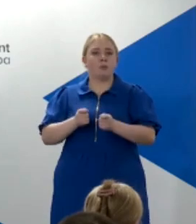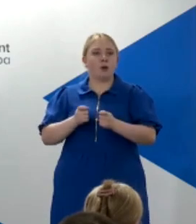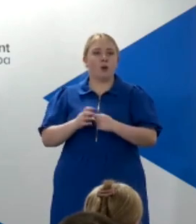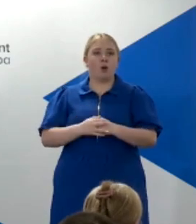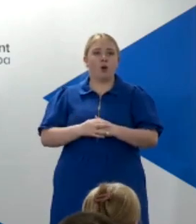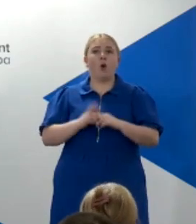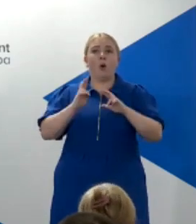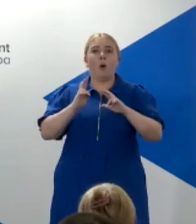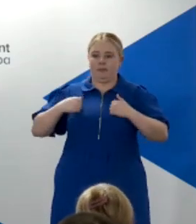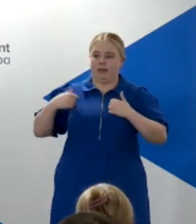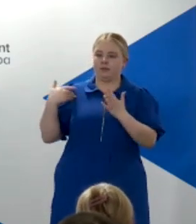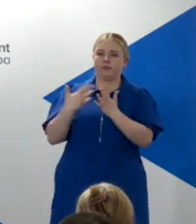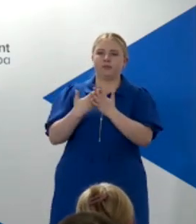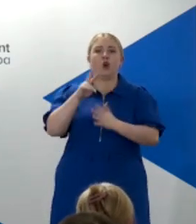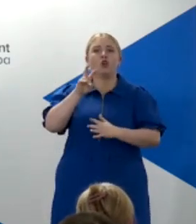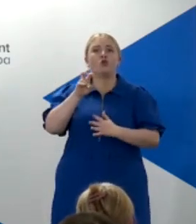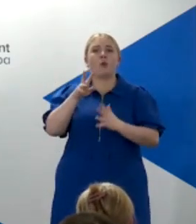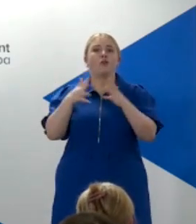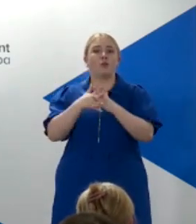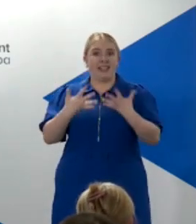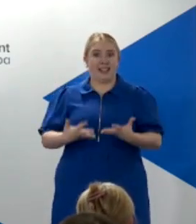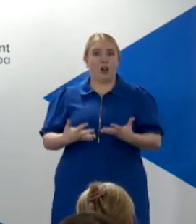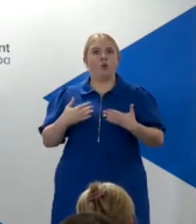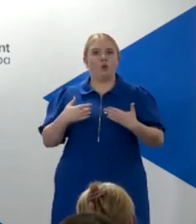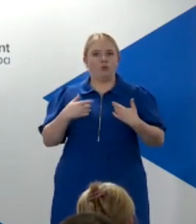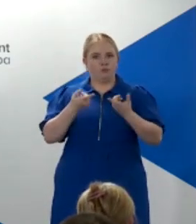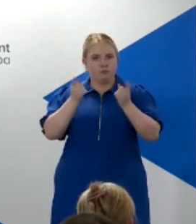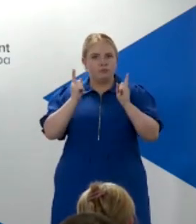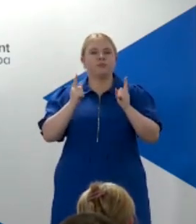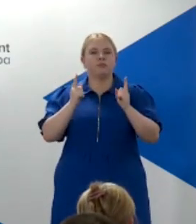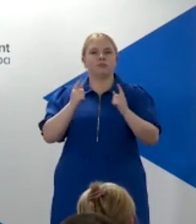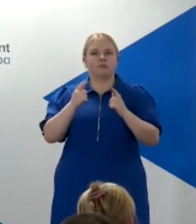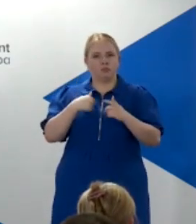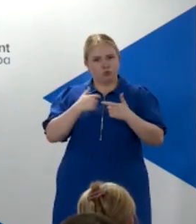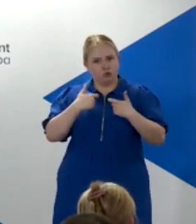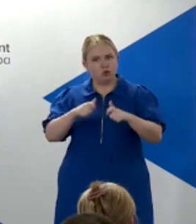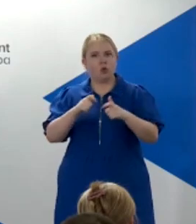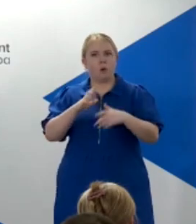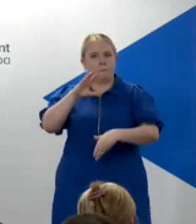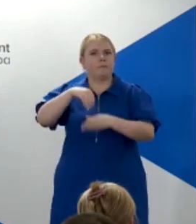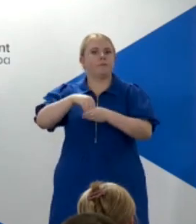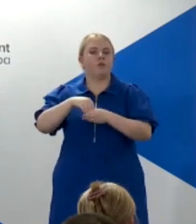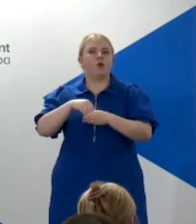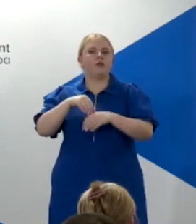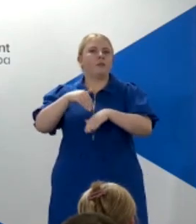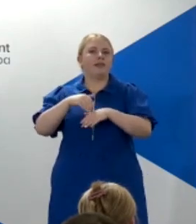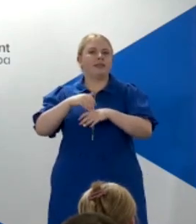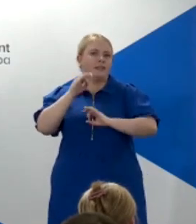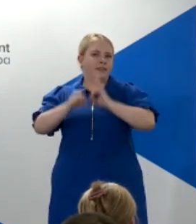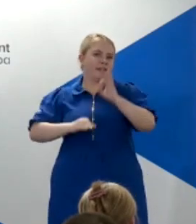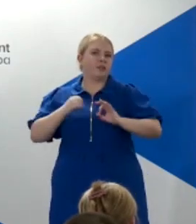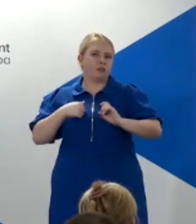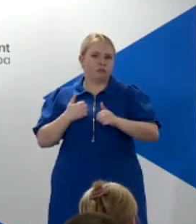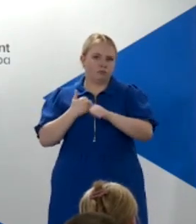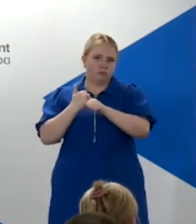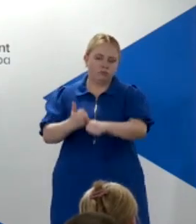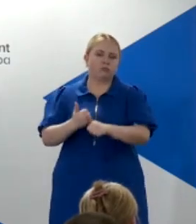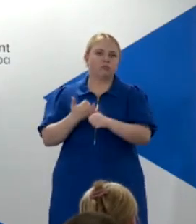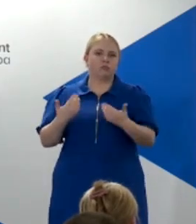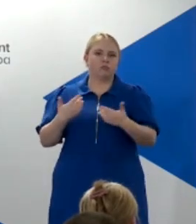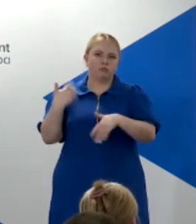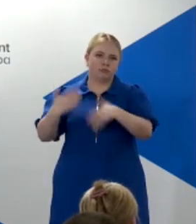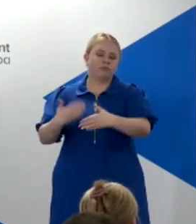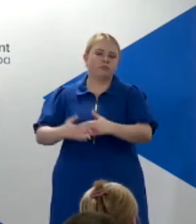now, as leader, shown consistency in terms of those involved in the police investigation. What I would say to you is that as leader of the